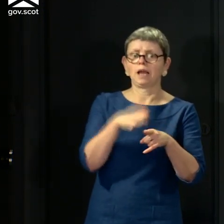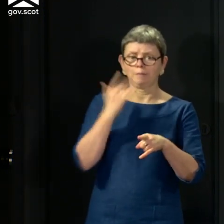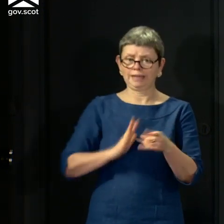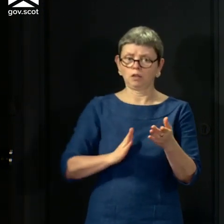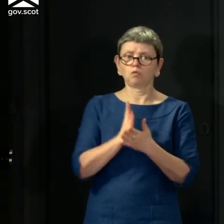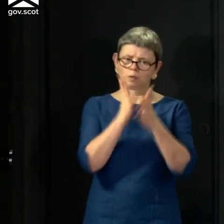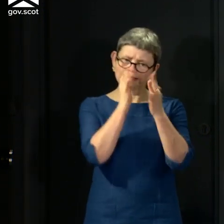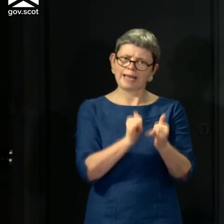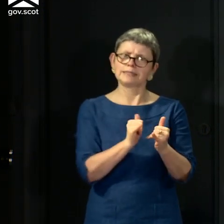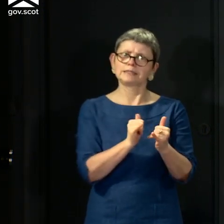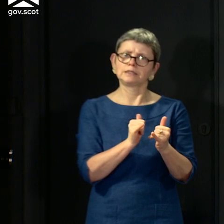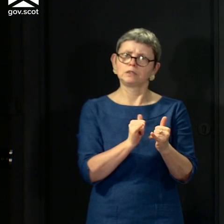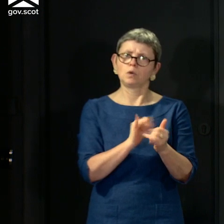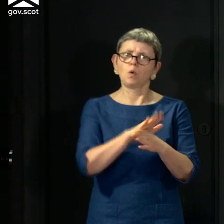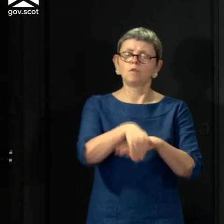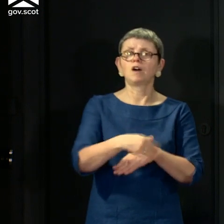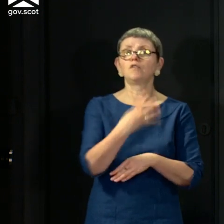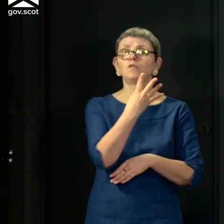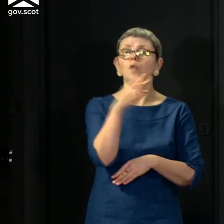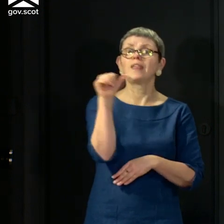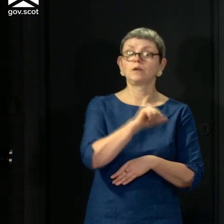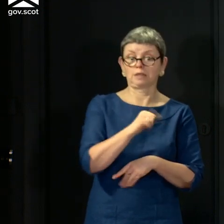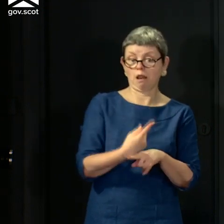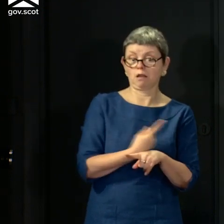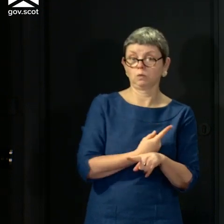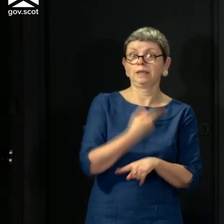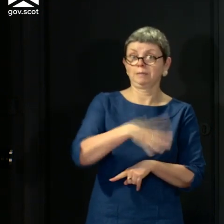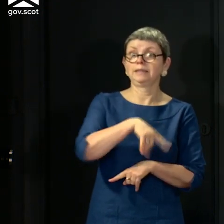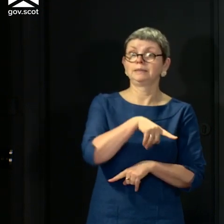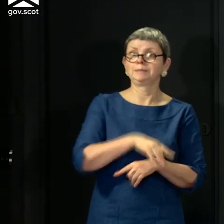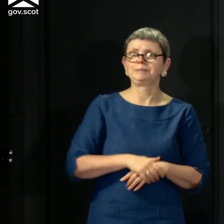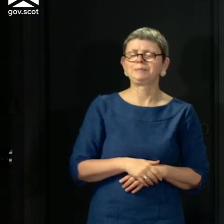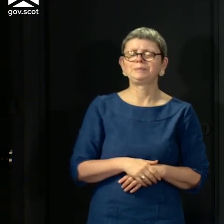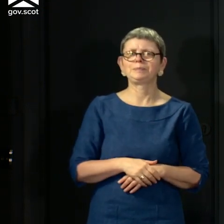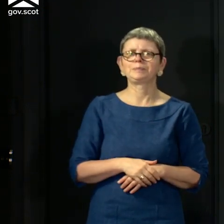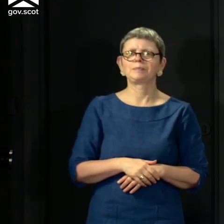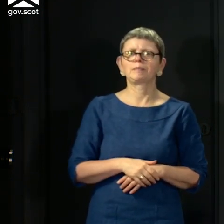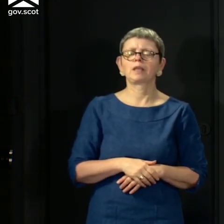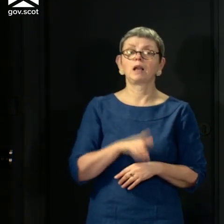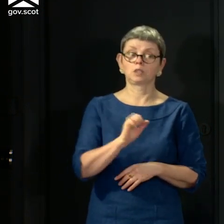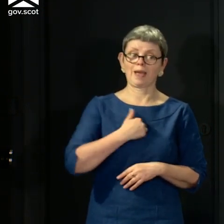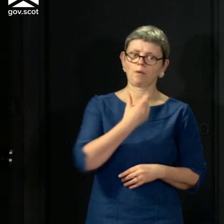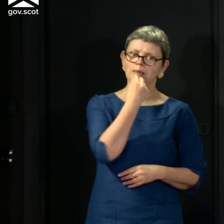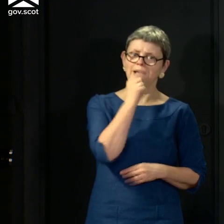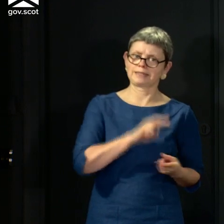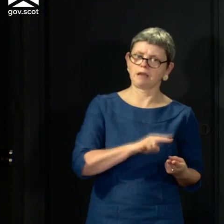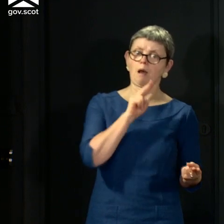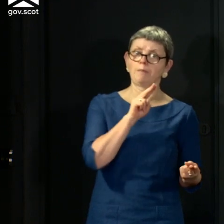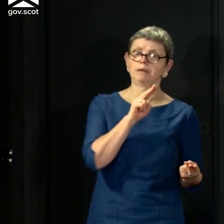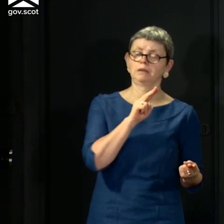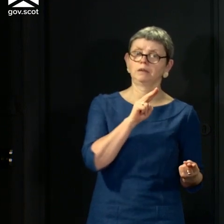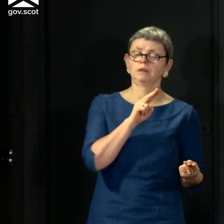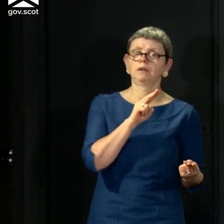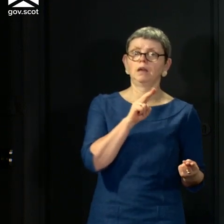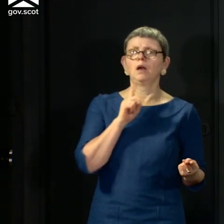Over 4,000 of these are in the last week alone. Now, given the increases in capacity we've seen in the past week, and